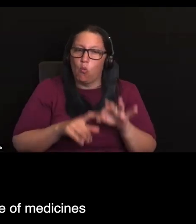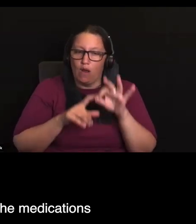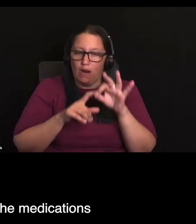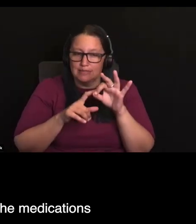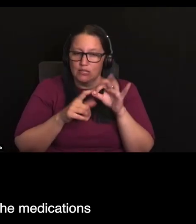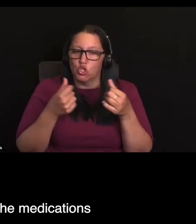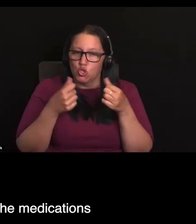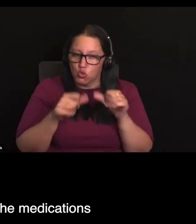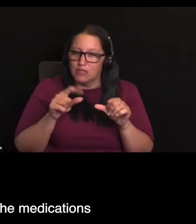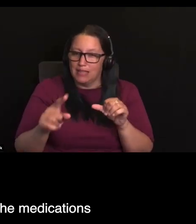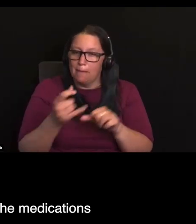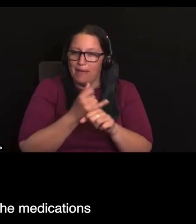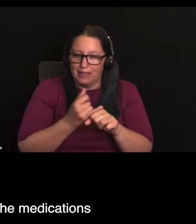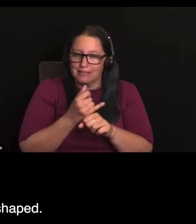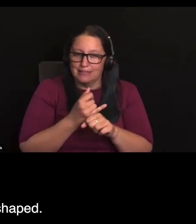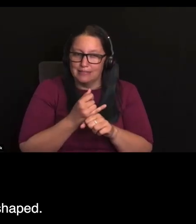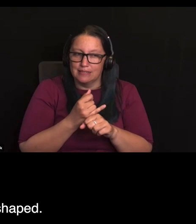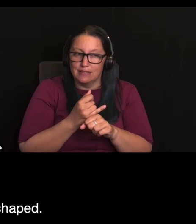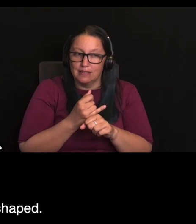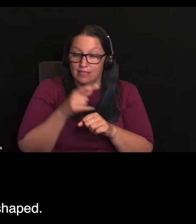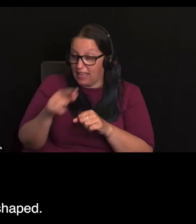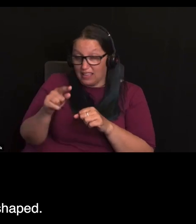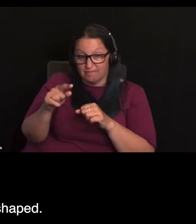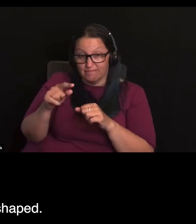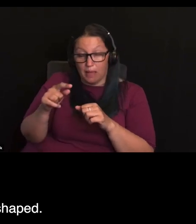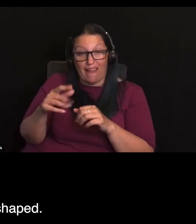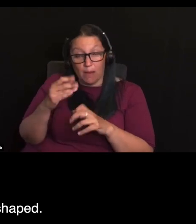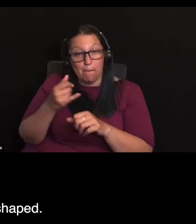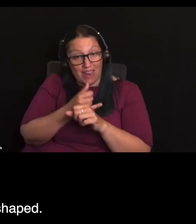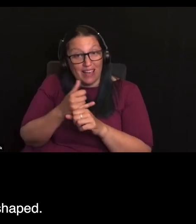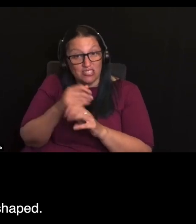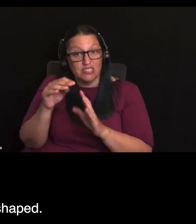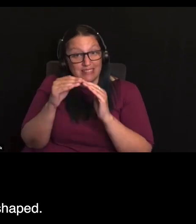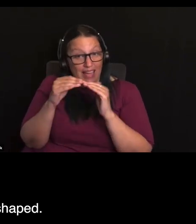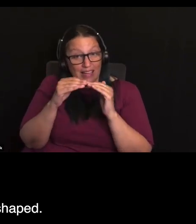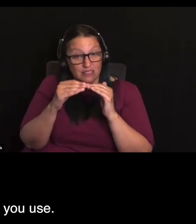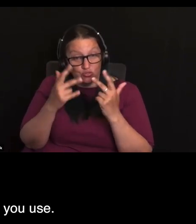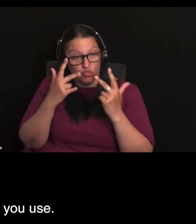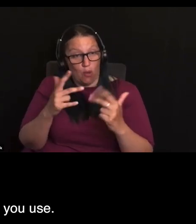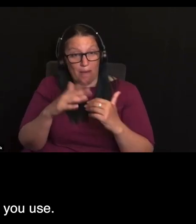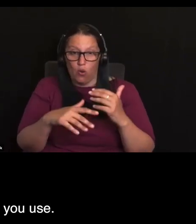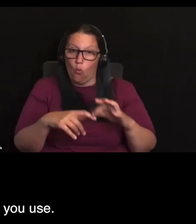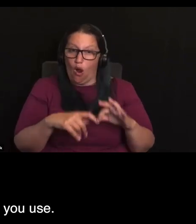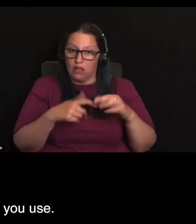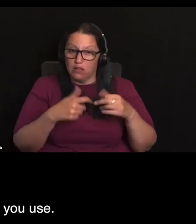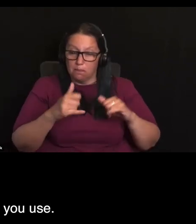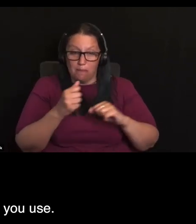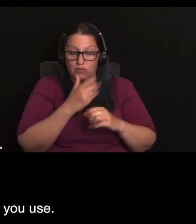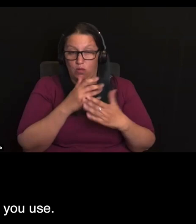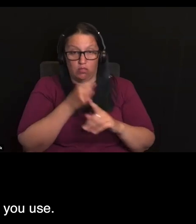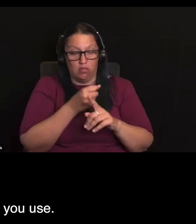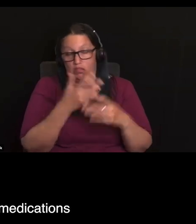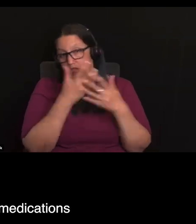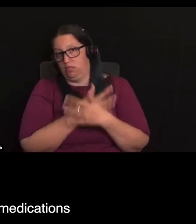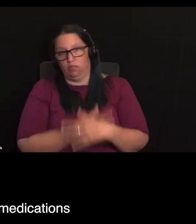medicines, which is the structure on which the medication standard is, part of that is shaped. It also looks at medication